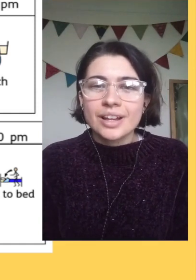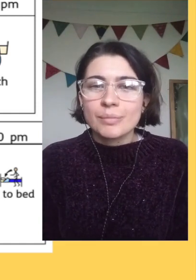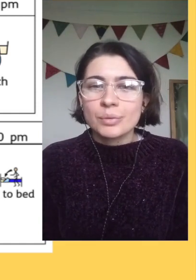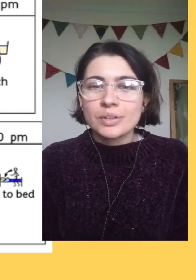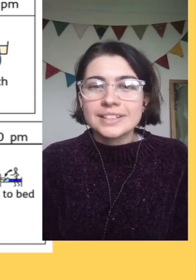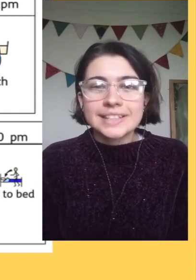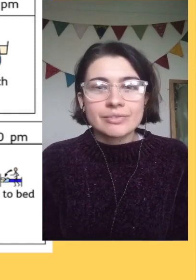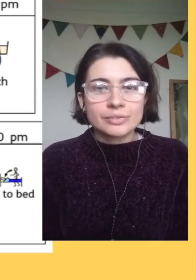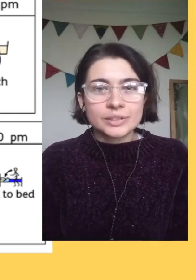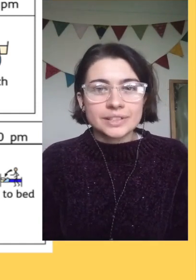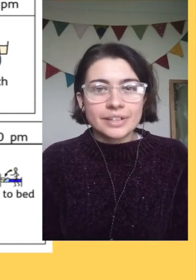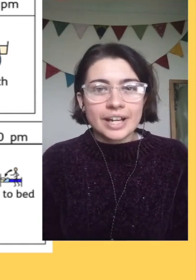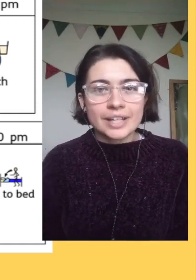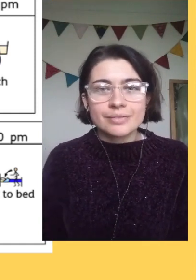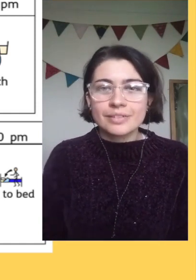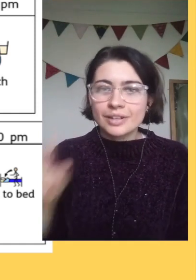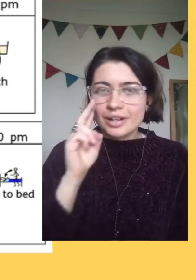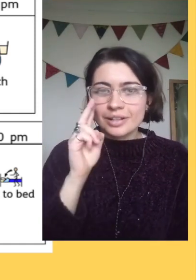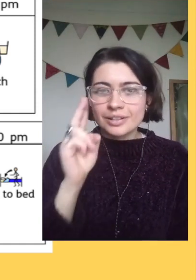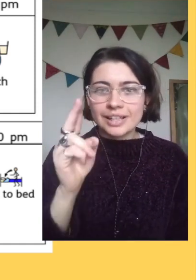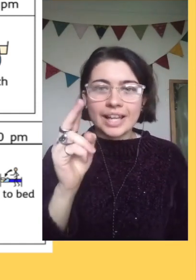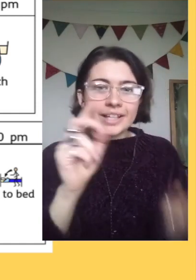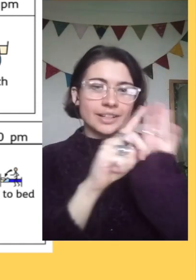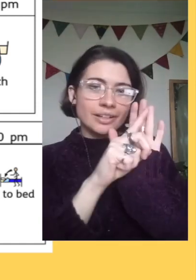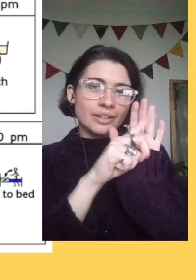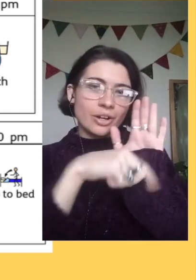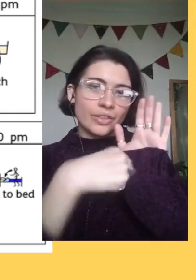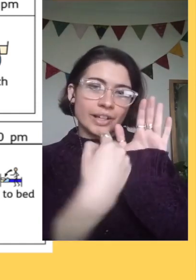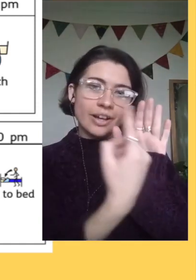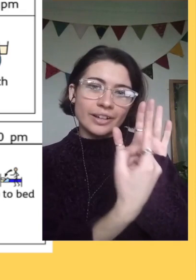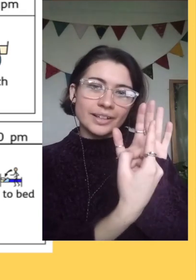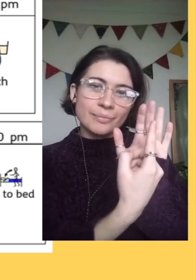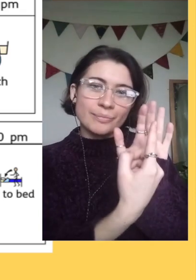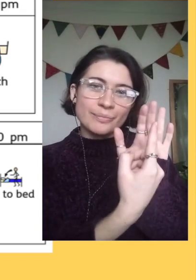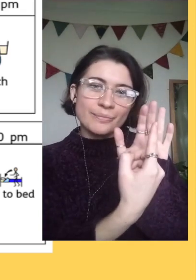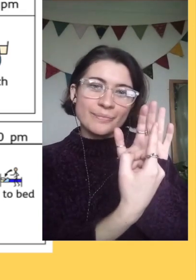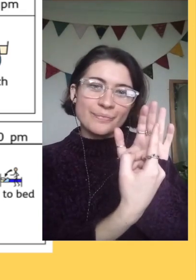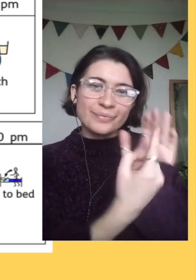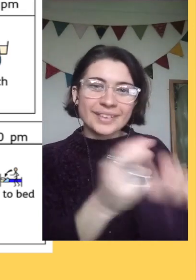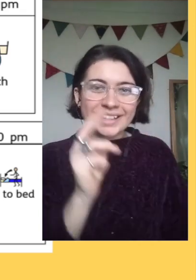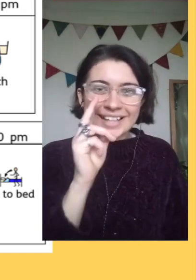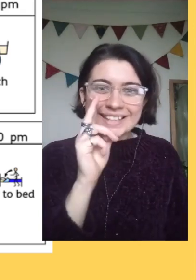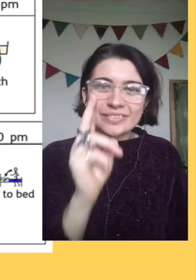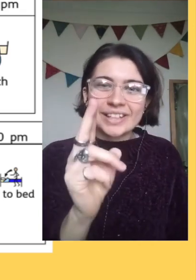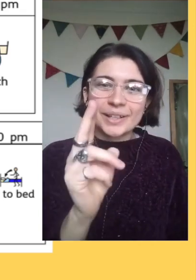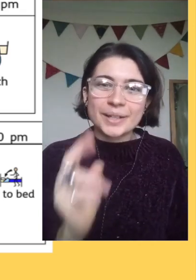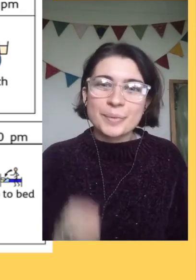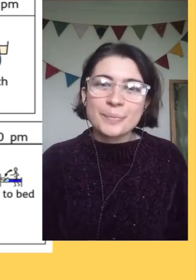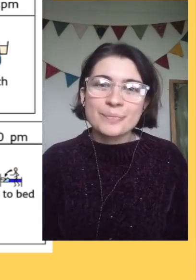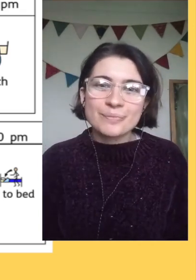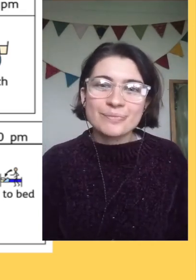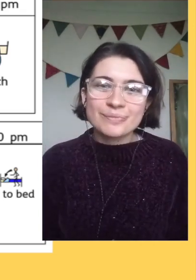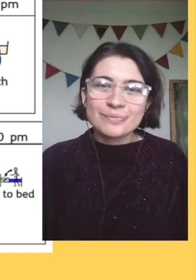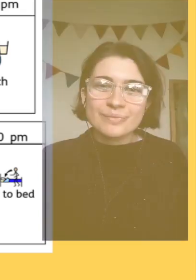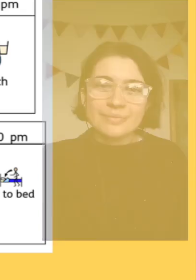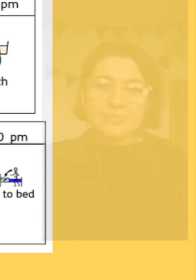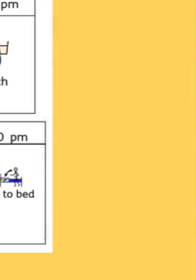But what does 7.45 look like on the clock? Let's have a look.